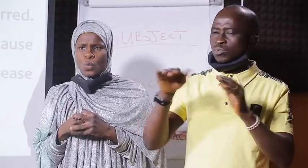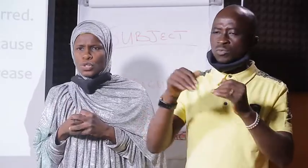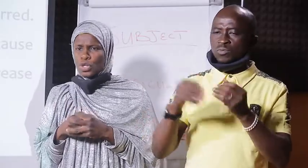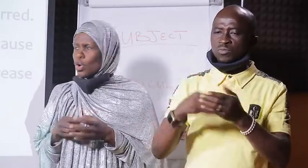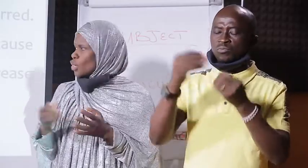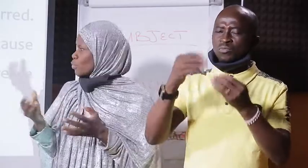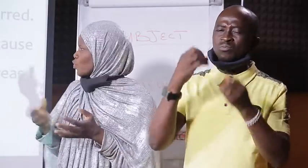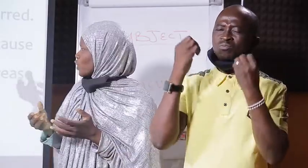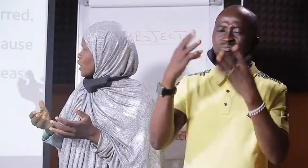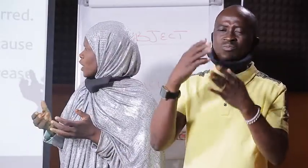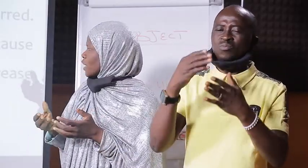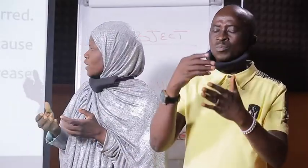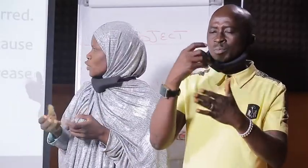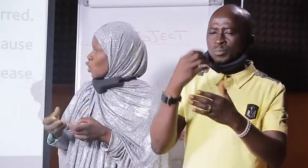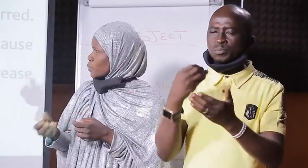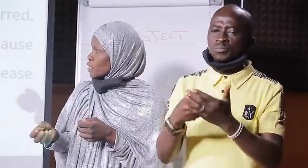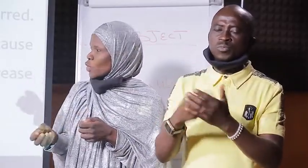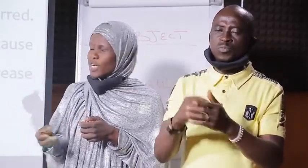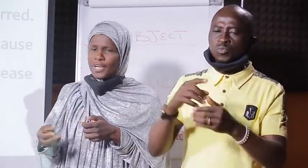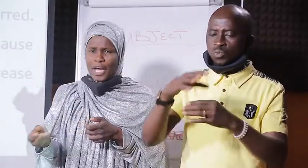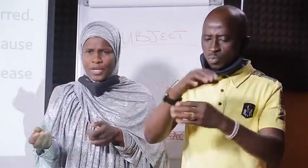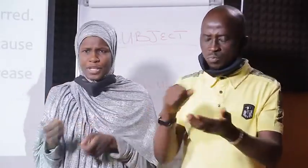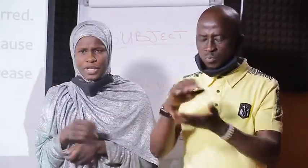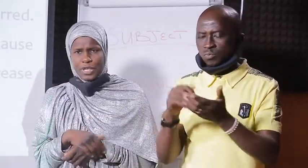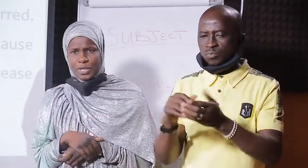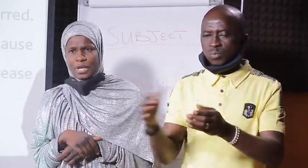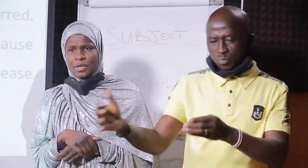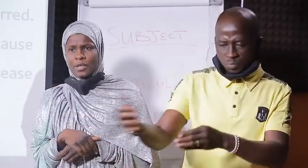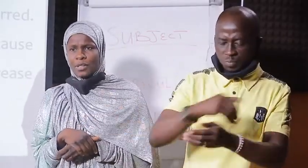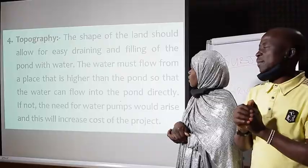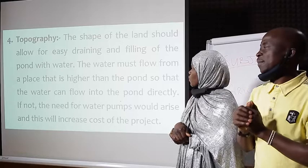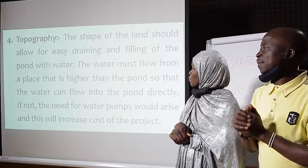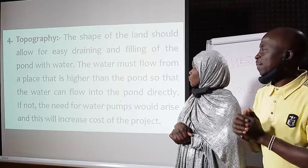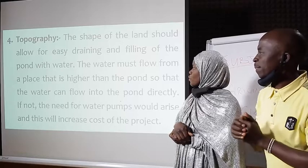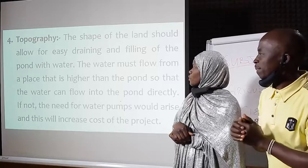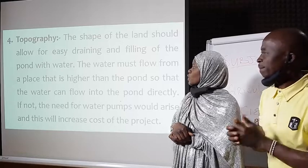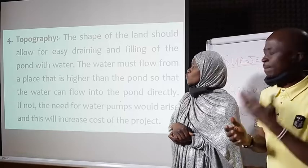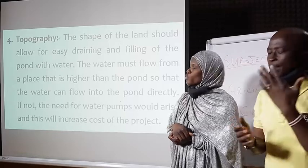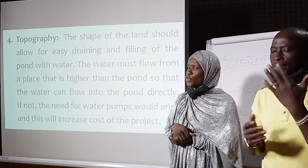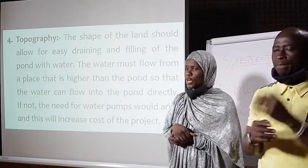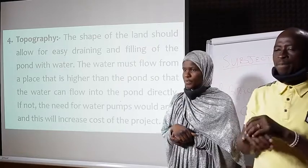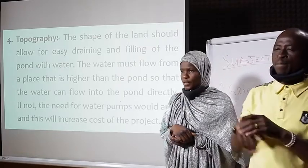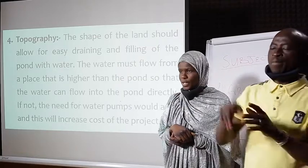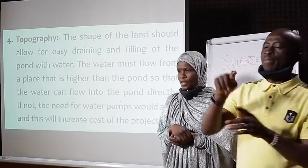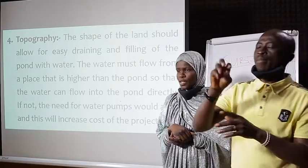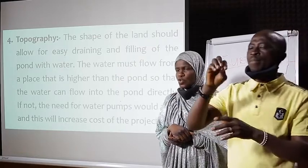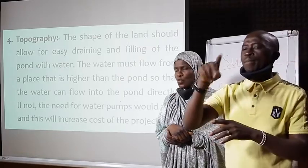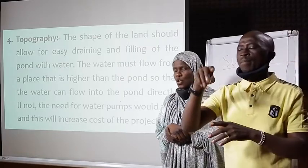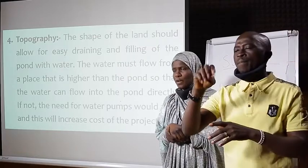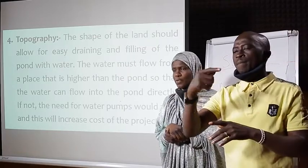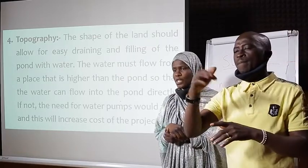money on what or removing the storms on clearing the area number four topography